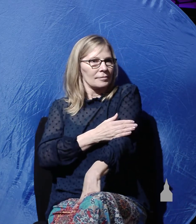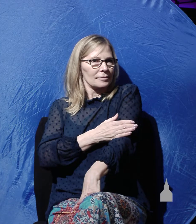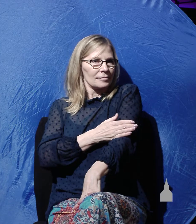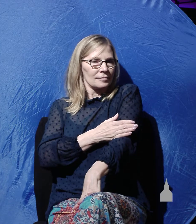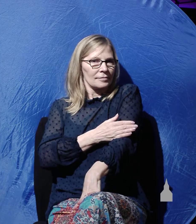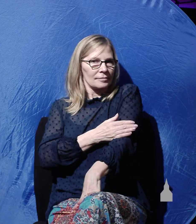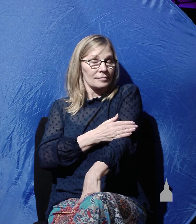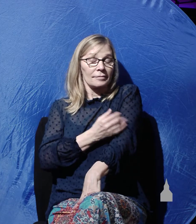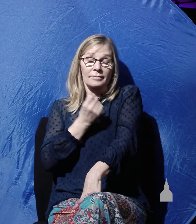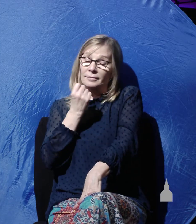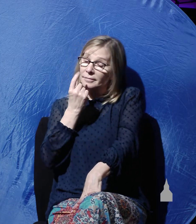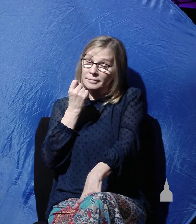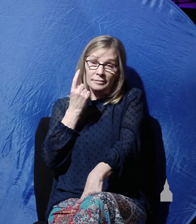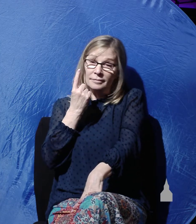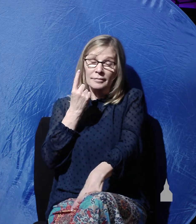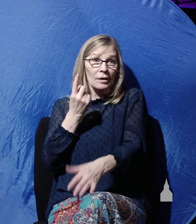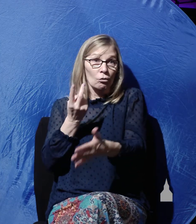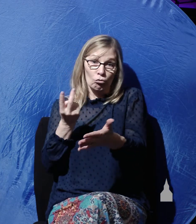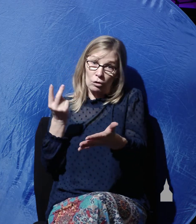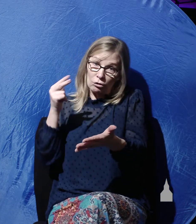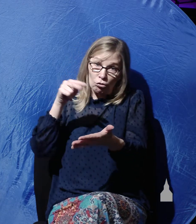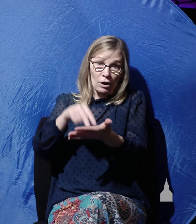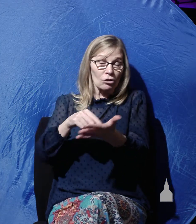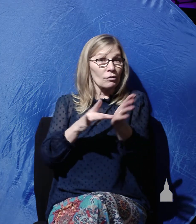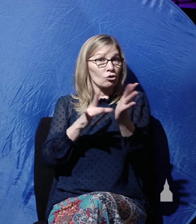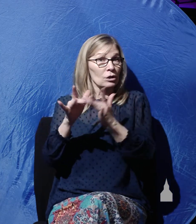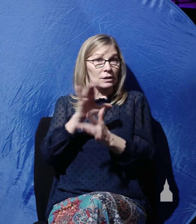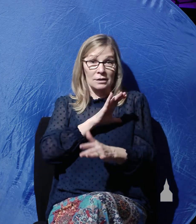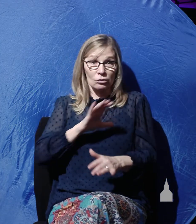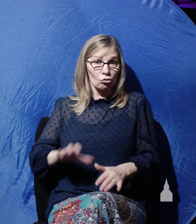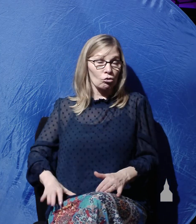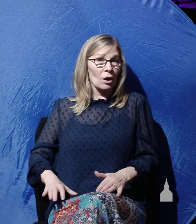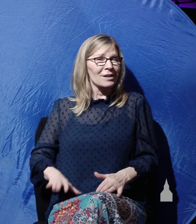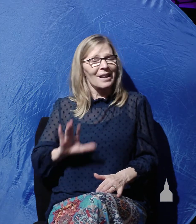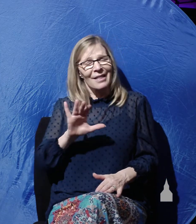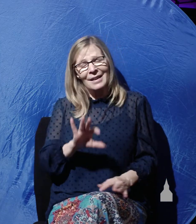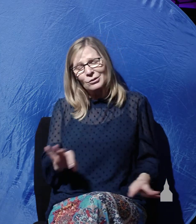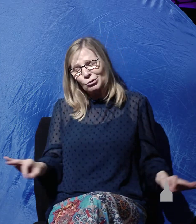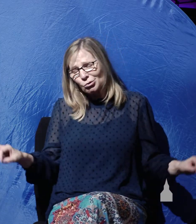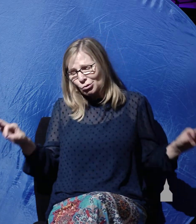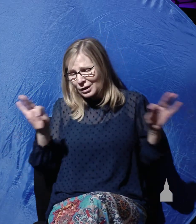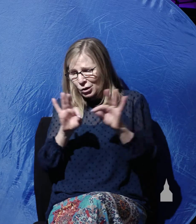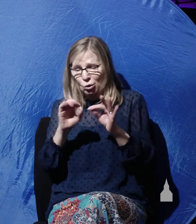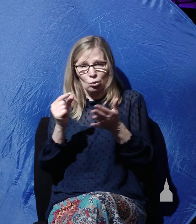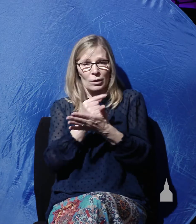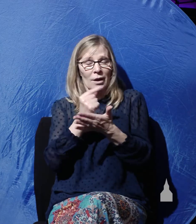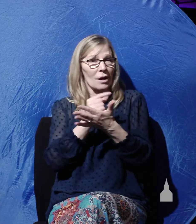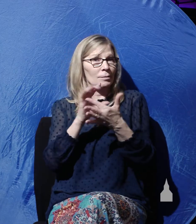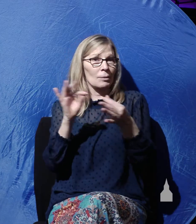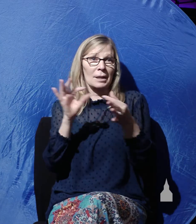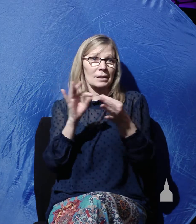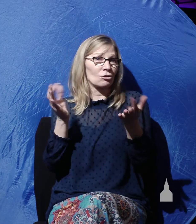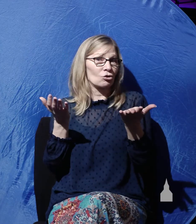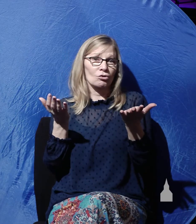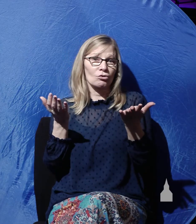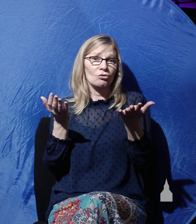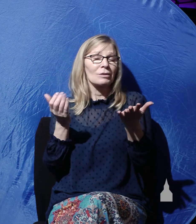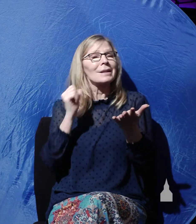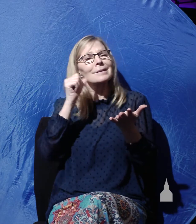Listen, the resurrection of Jesus Christ is critical to the gospel message. It's not an add-on,